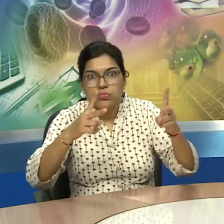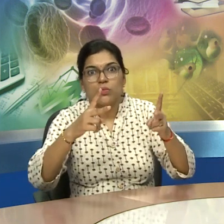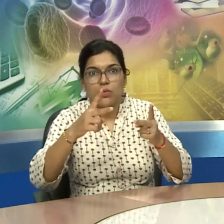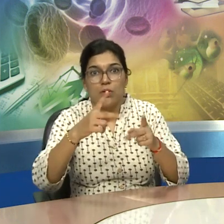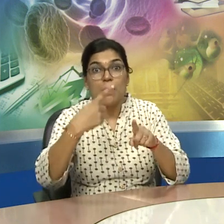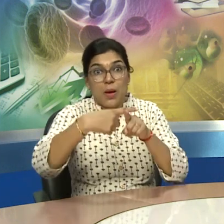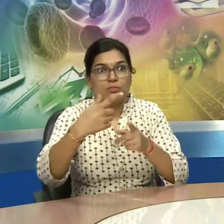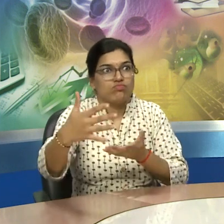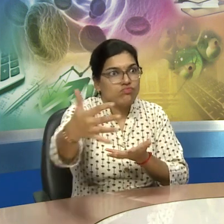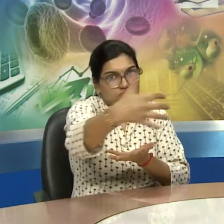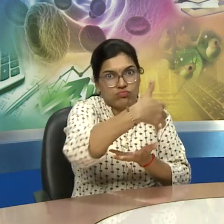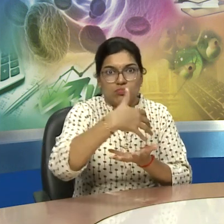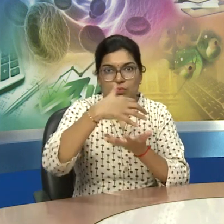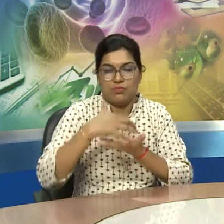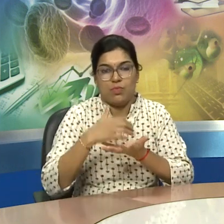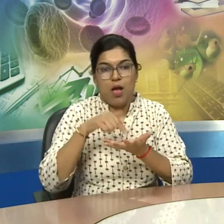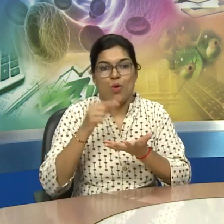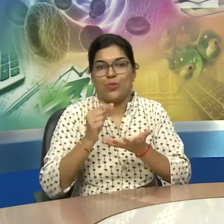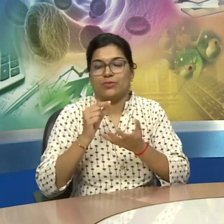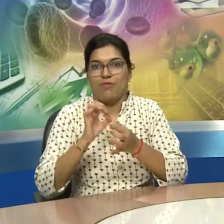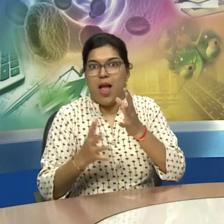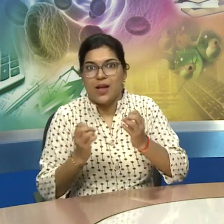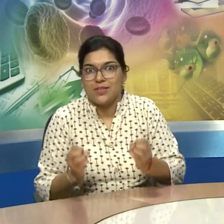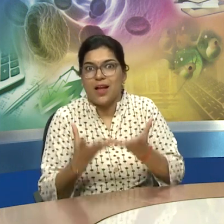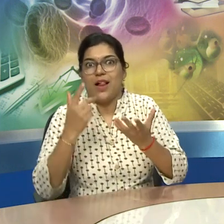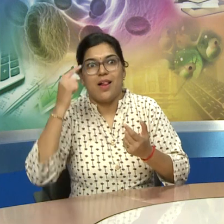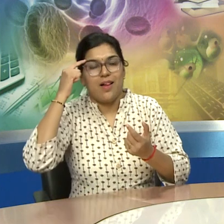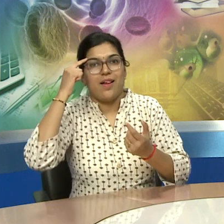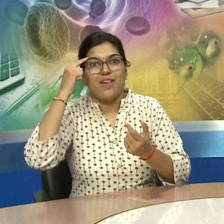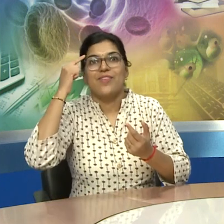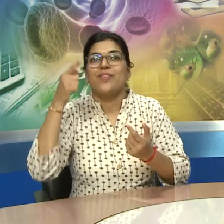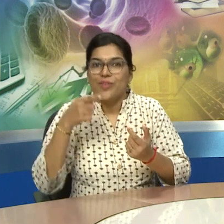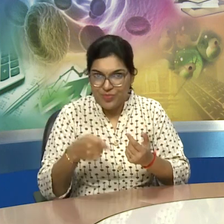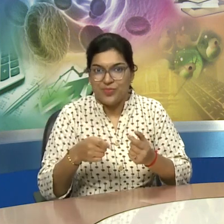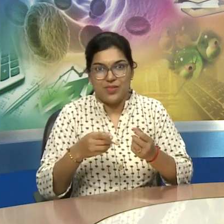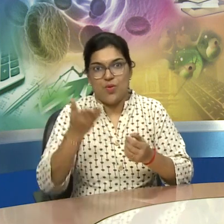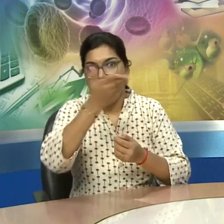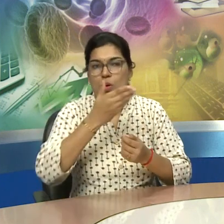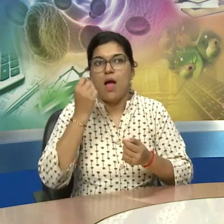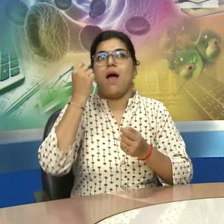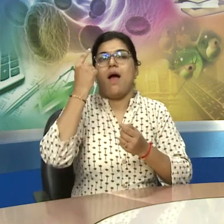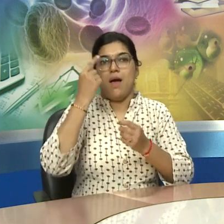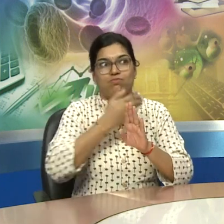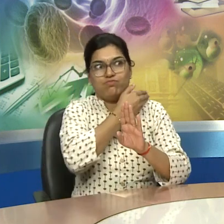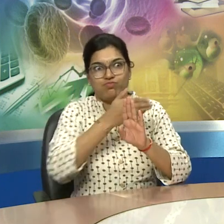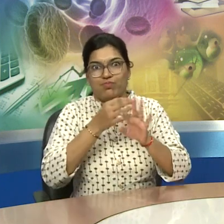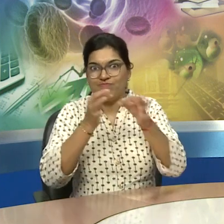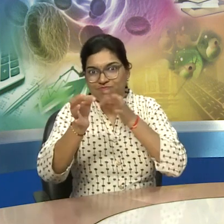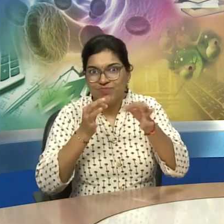so let us now see how from primitive hunters and gatherers human discovered fire